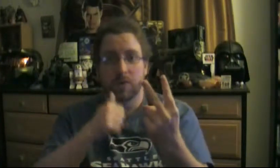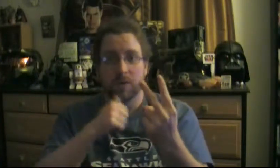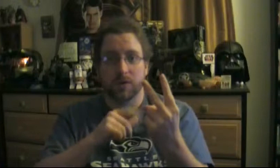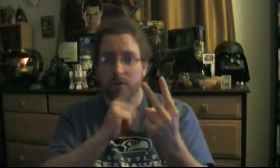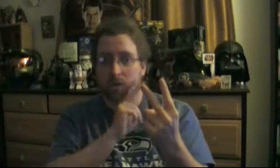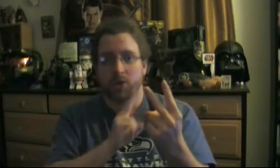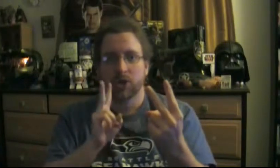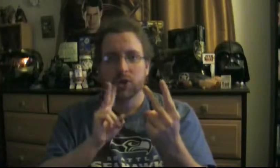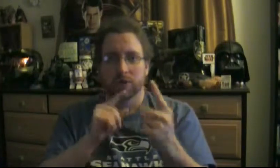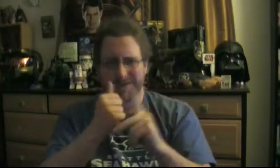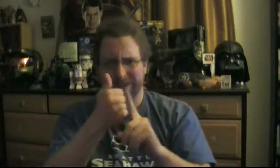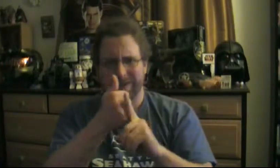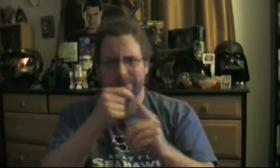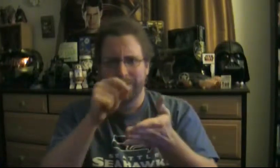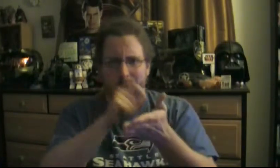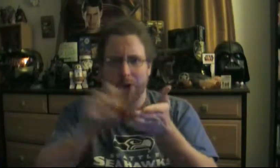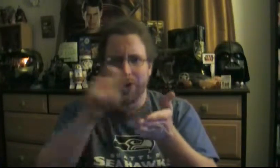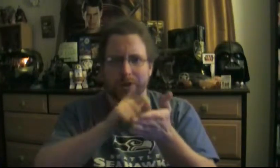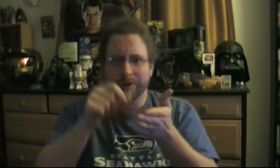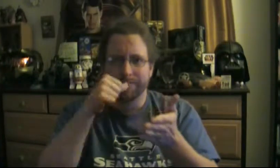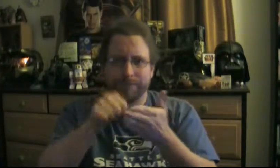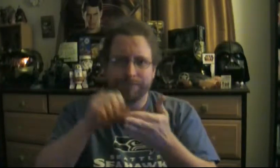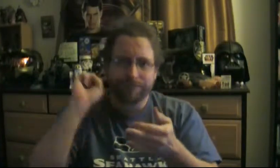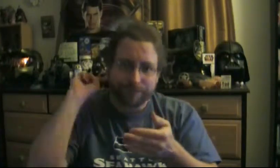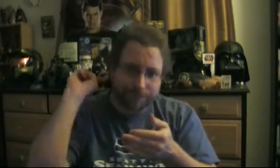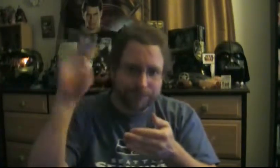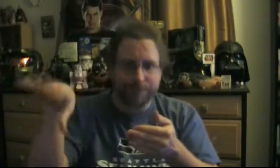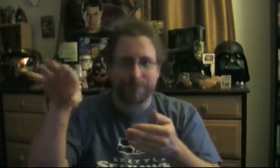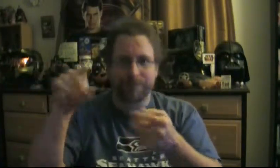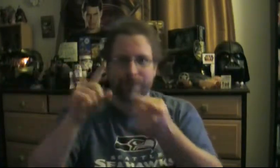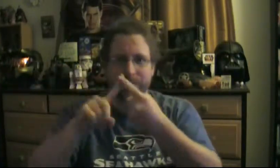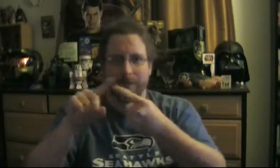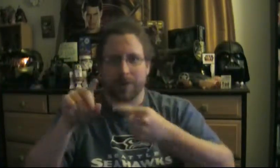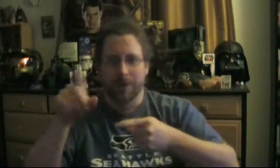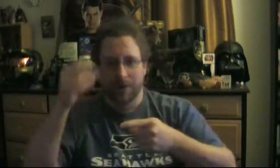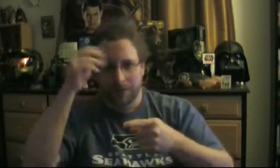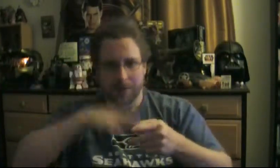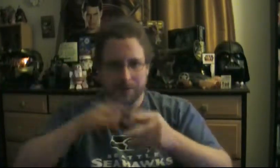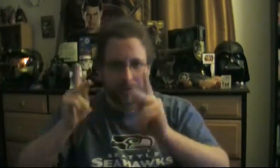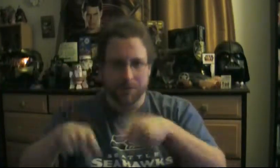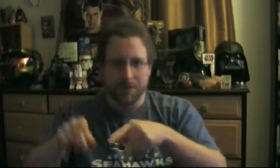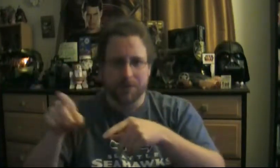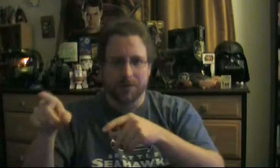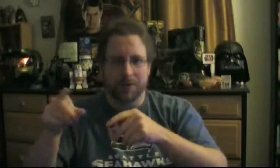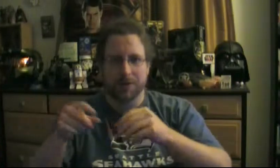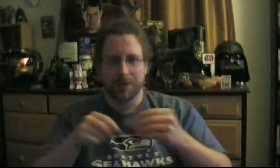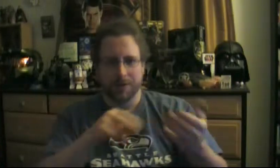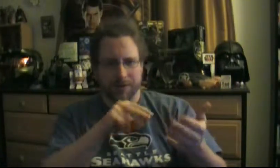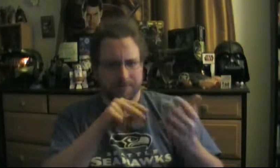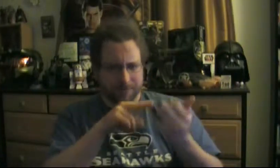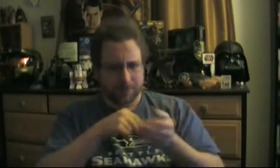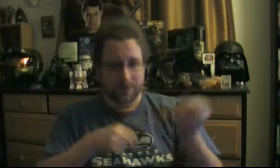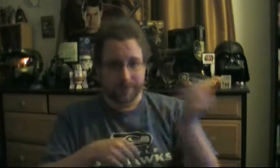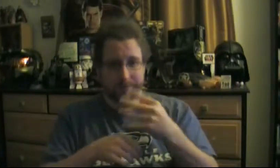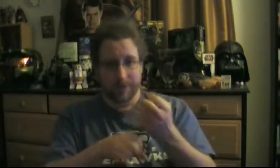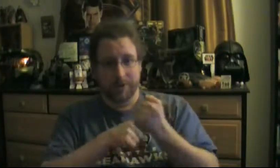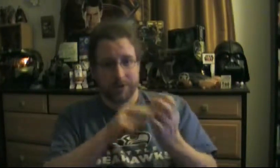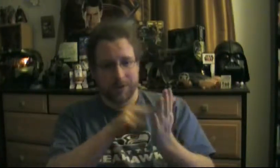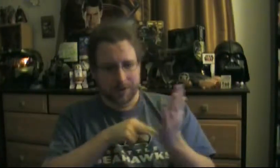Plus DoorBusters, Saturday 10 to 1. Put the heart stopping 45 to 65% off select-line jewelry. Plus big savings on